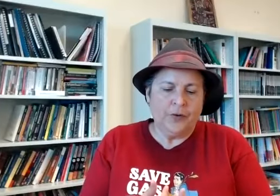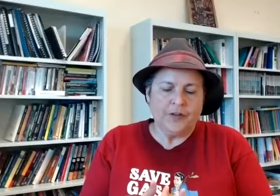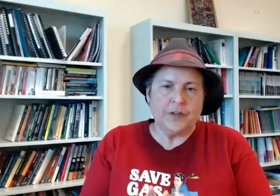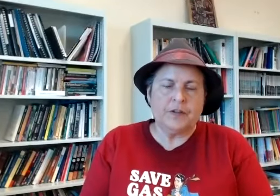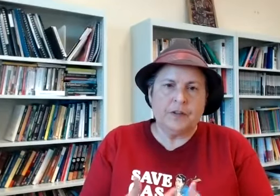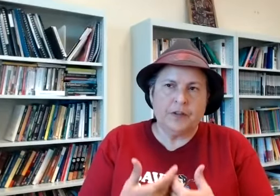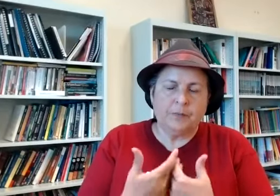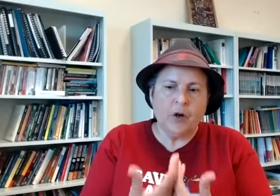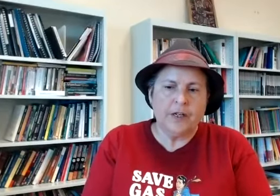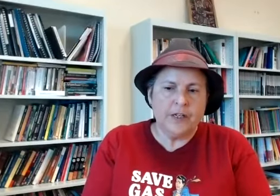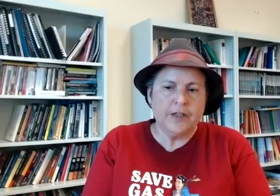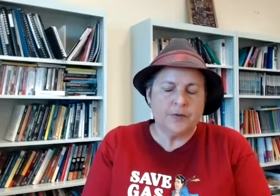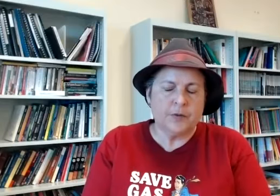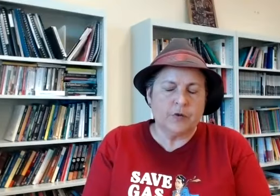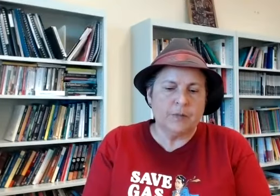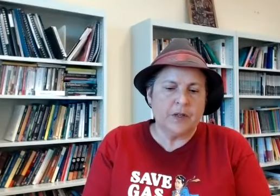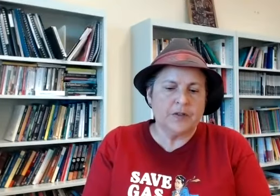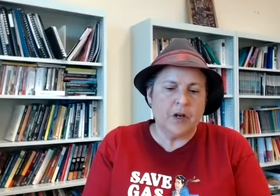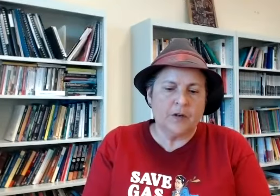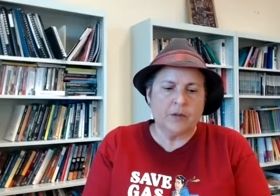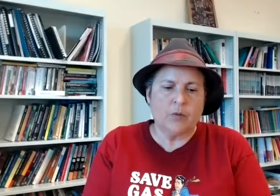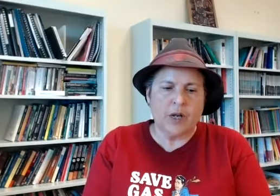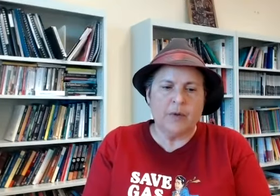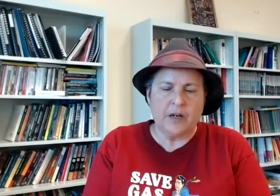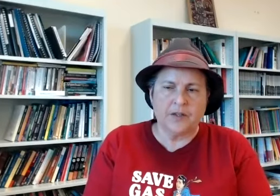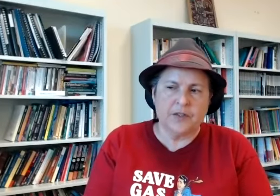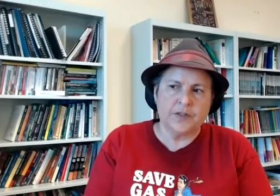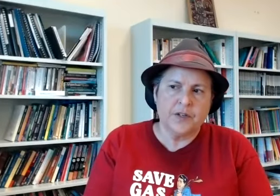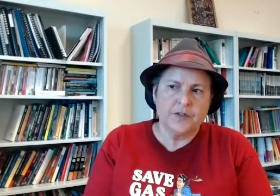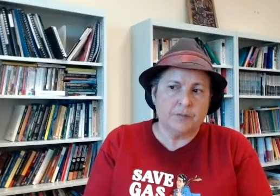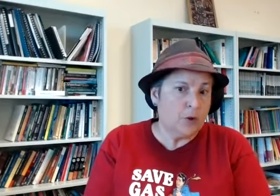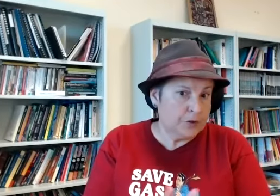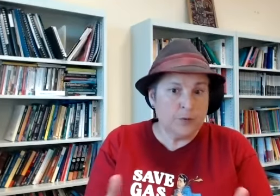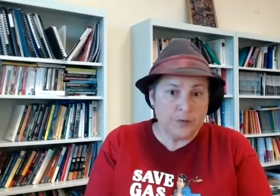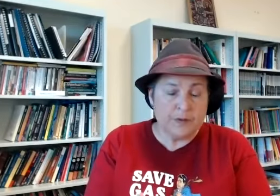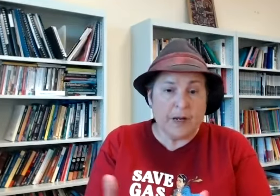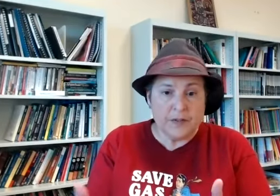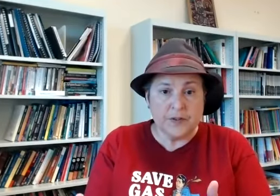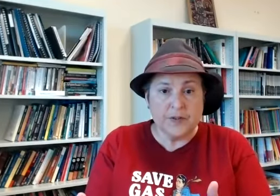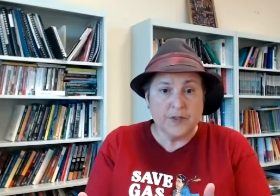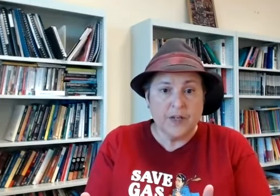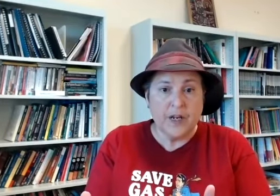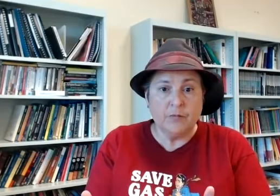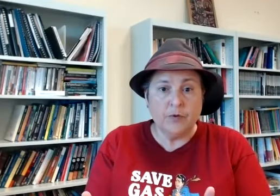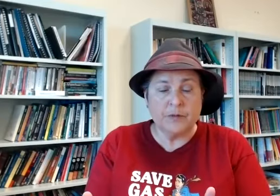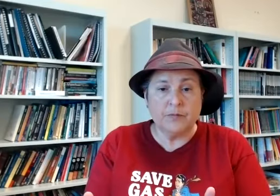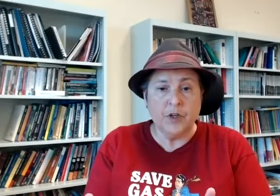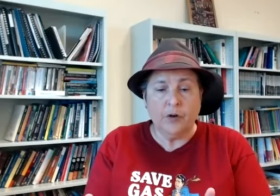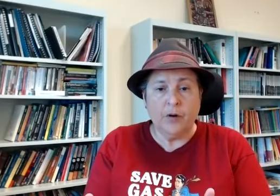the pioneers we're doing quippings and hopefully what will come out of this is some multiple spaces and with some you know a